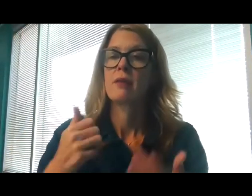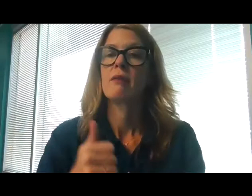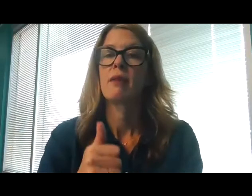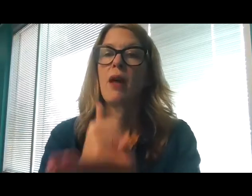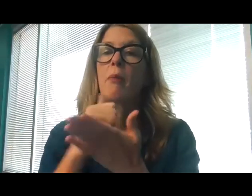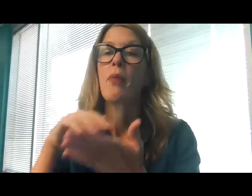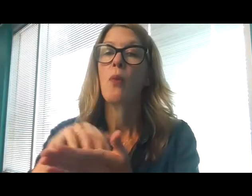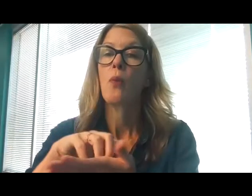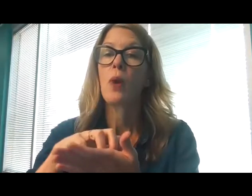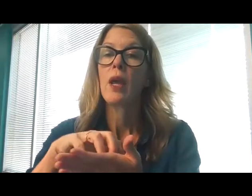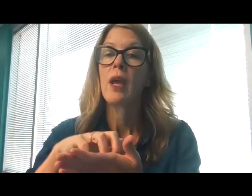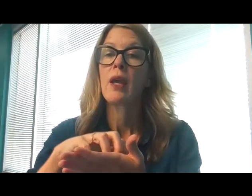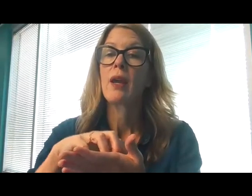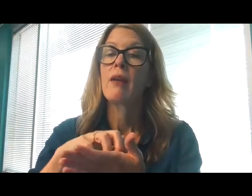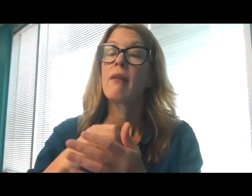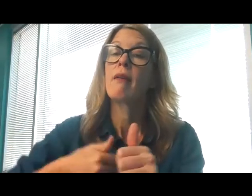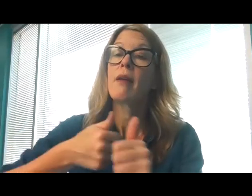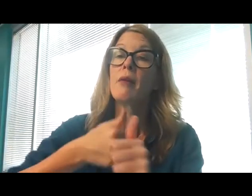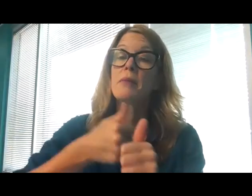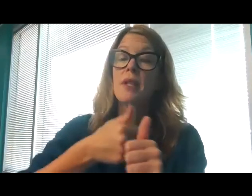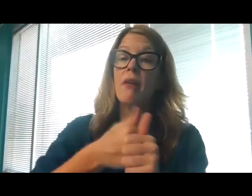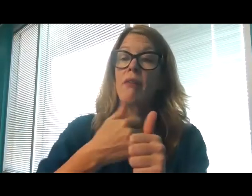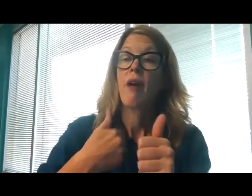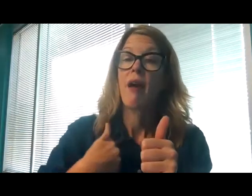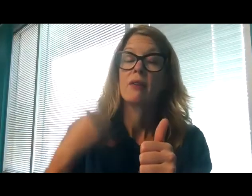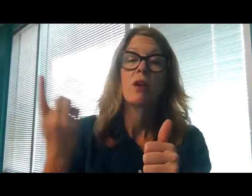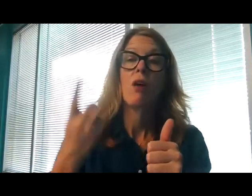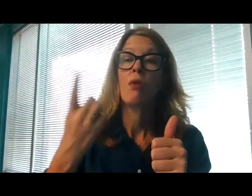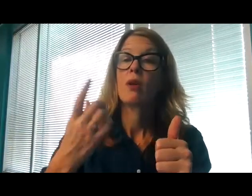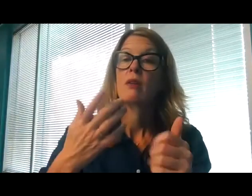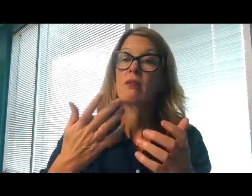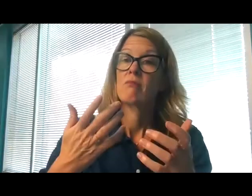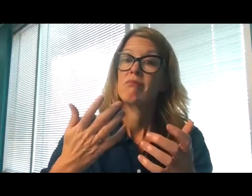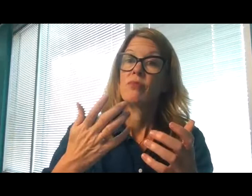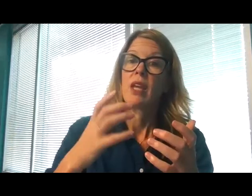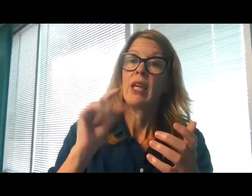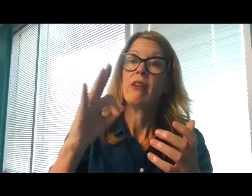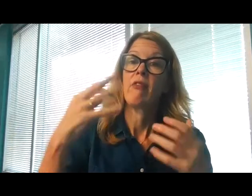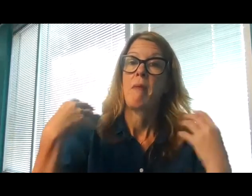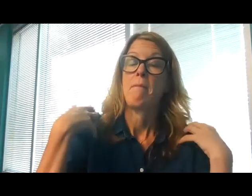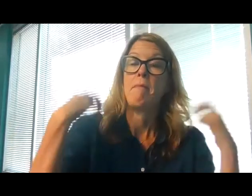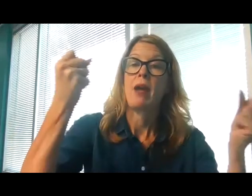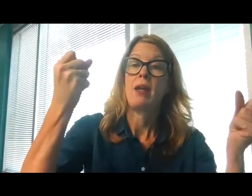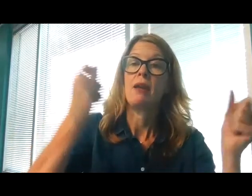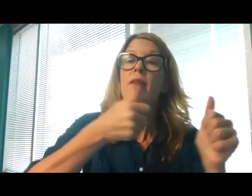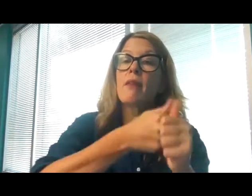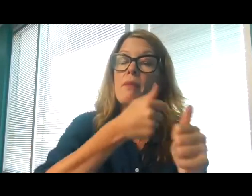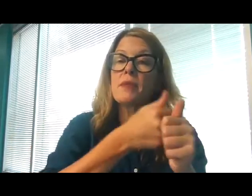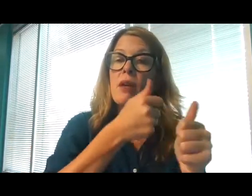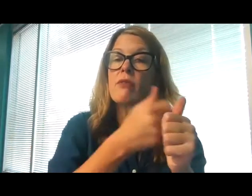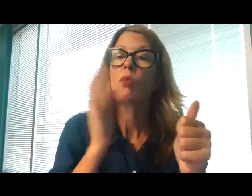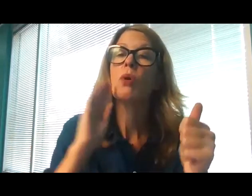He hath put down the mighty from their seat,